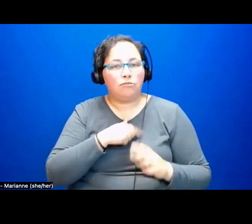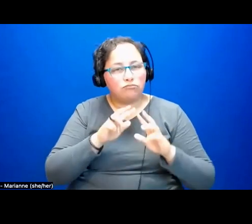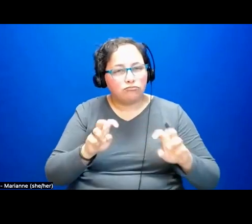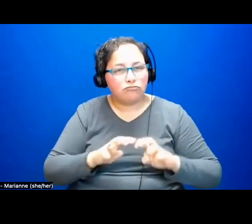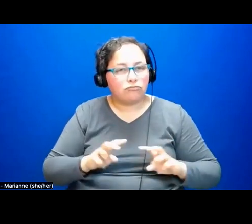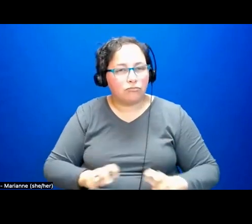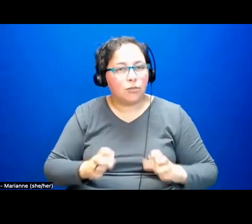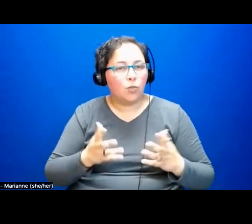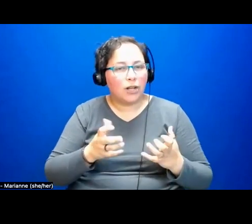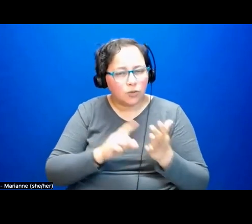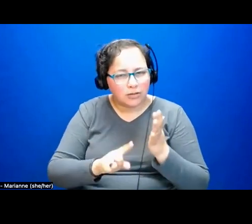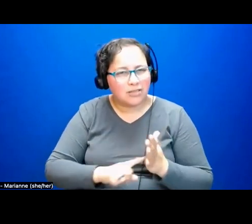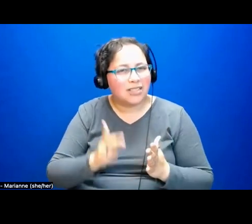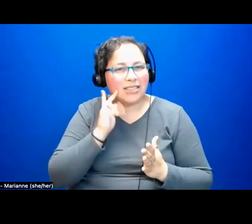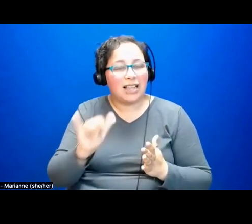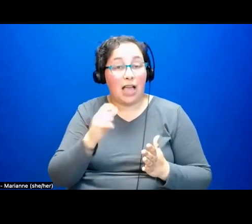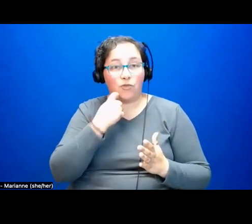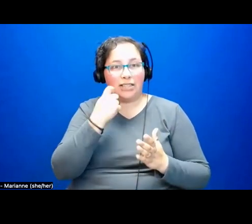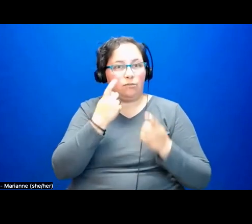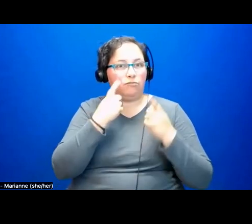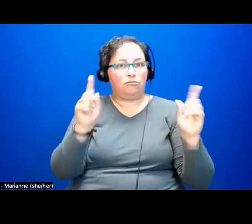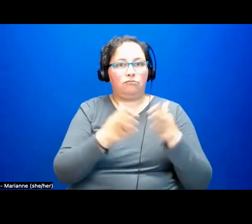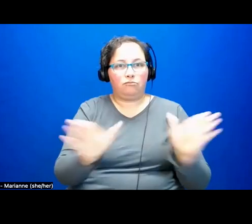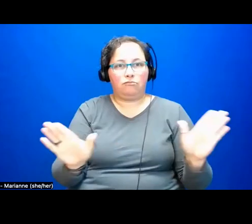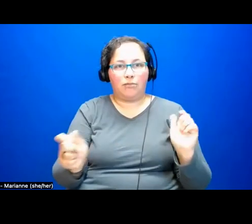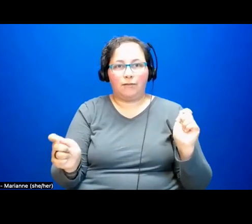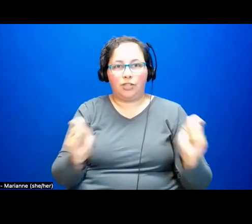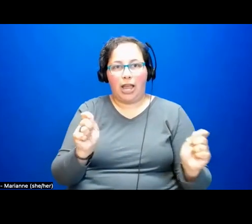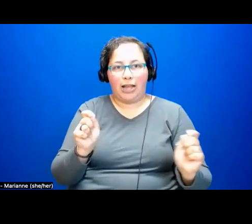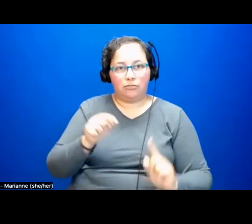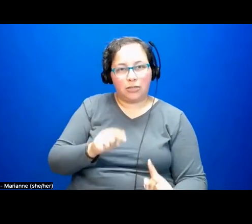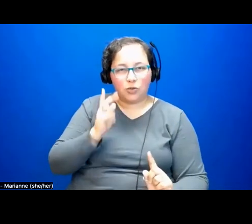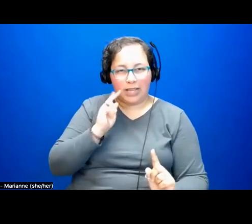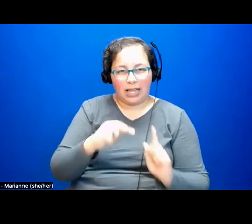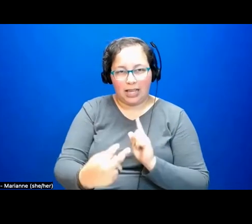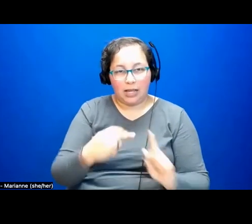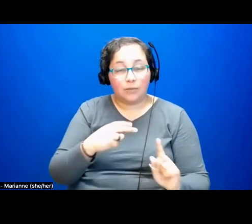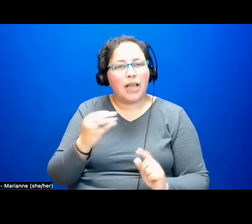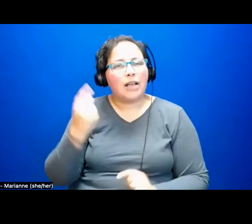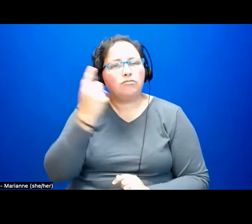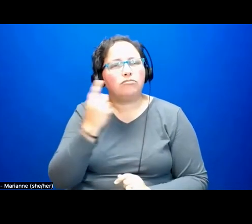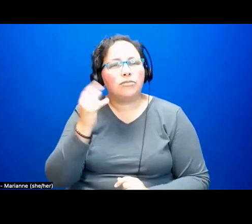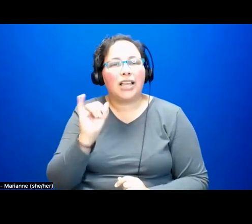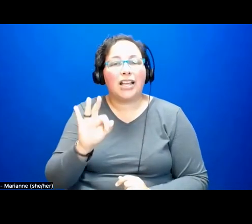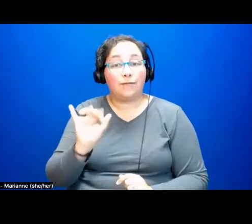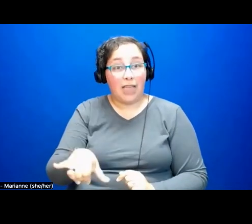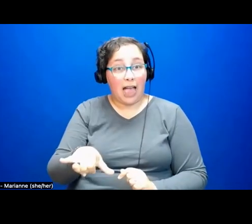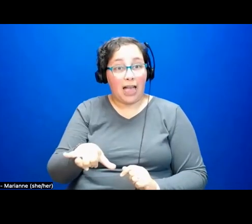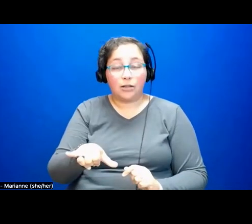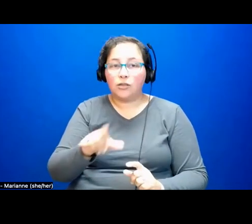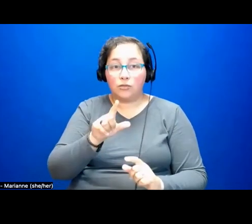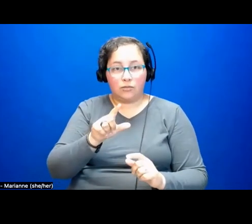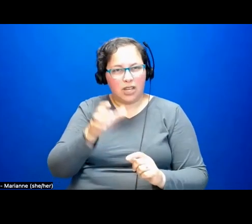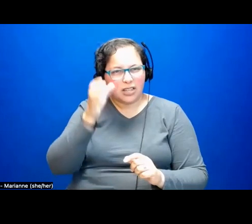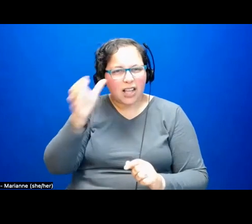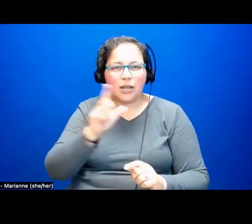examine how this opening has been created by insurgent movements, and to consider whether such insurgency reshapes the